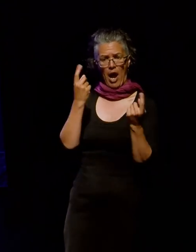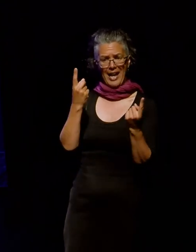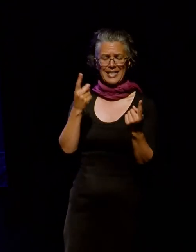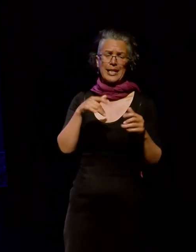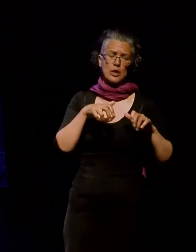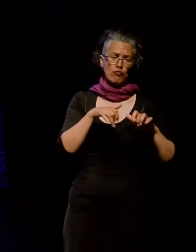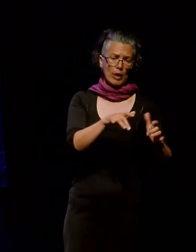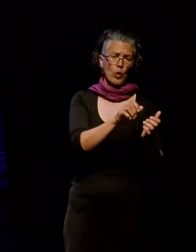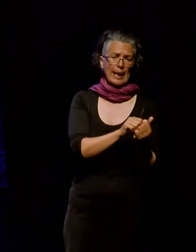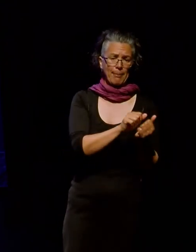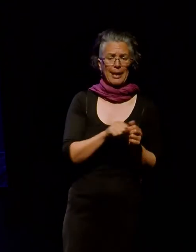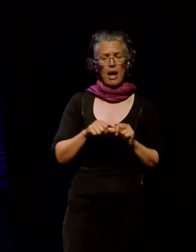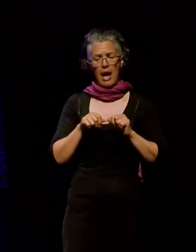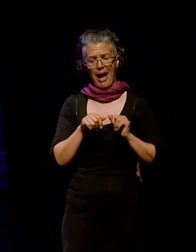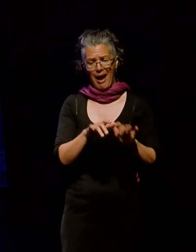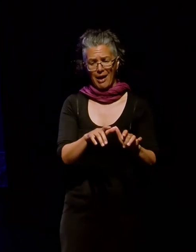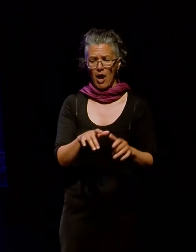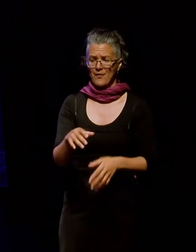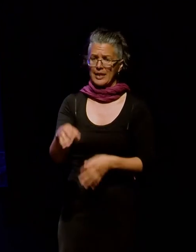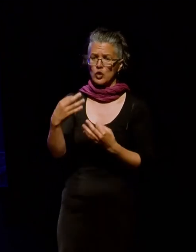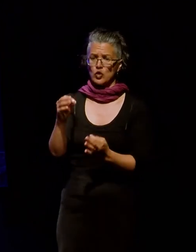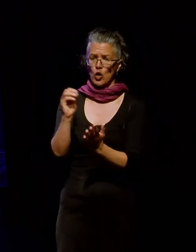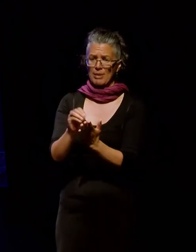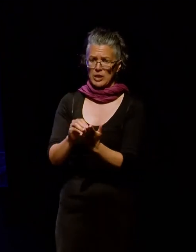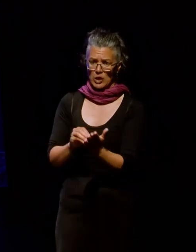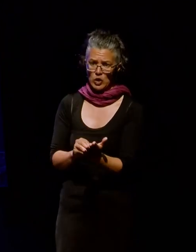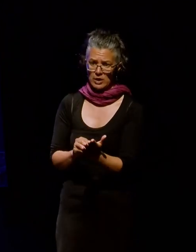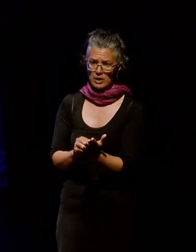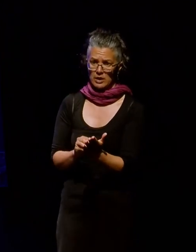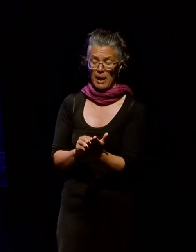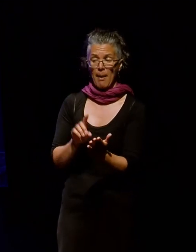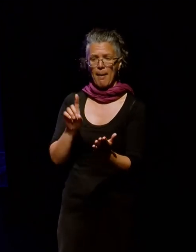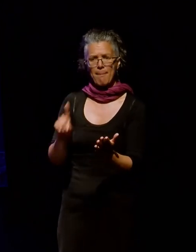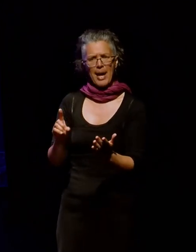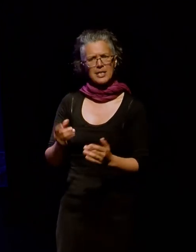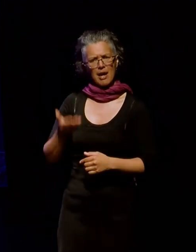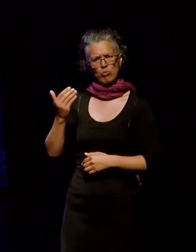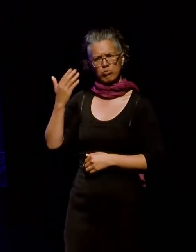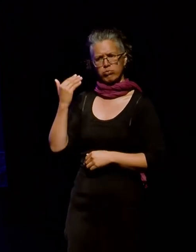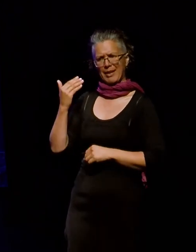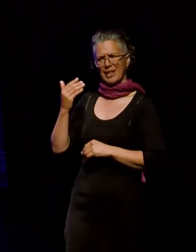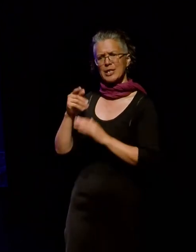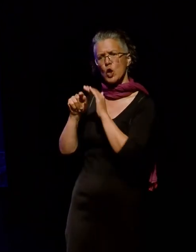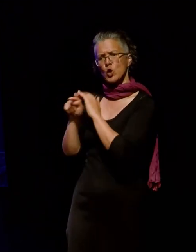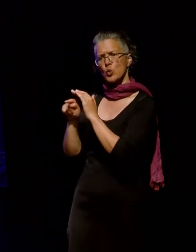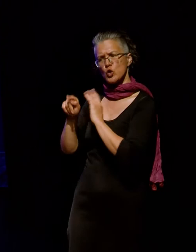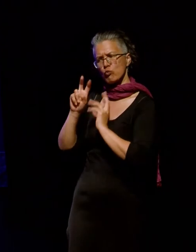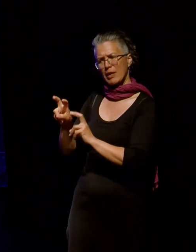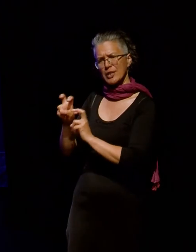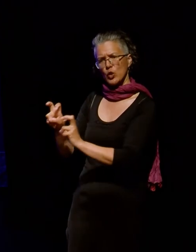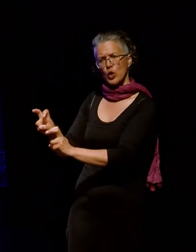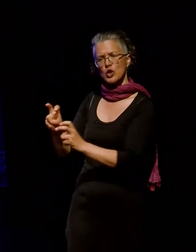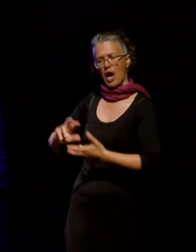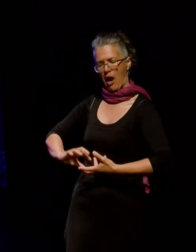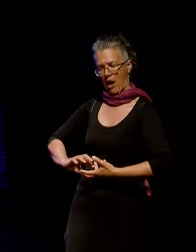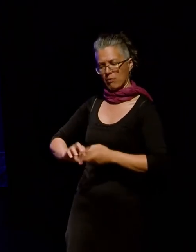record keeping, archiving and documentation. However, in my previous research into YouTube, I developed a definition